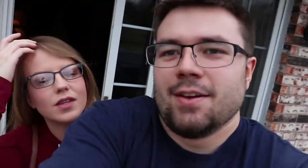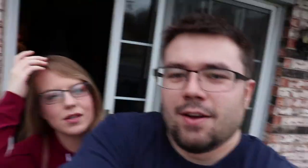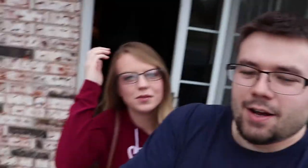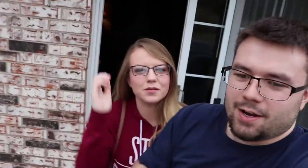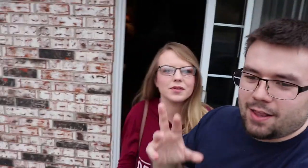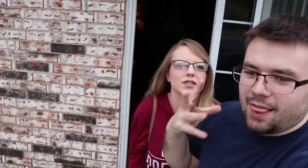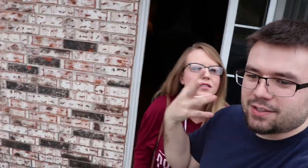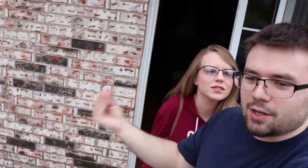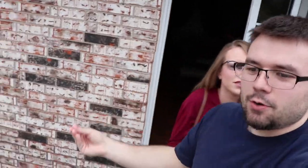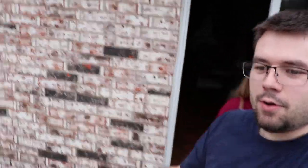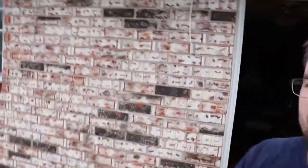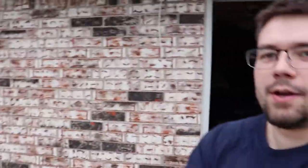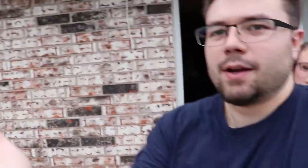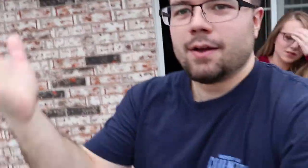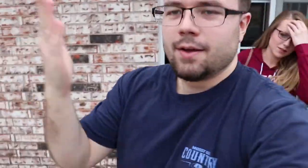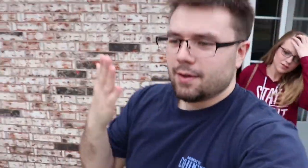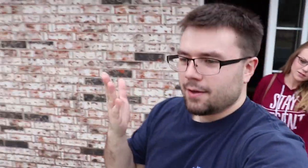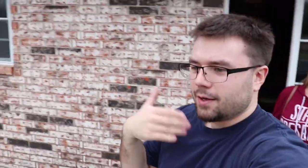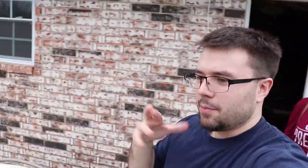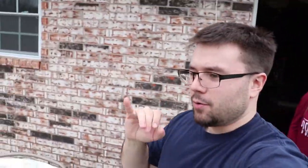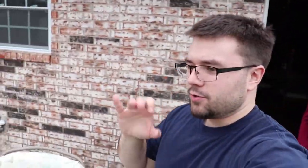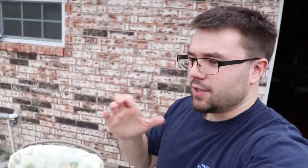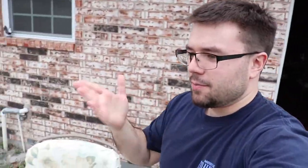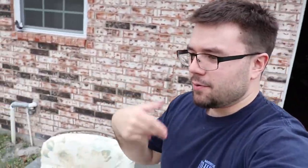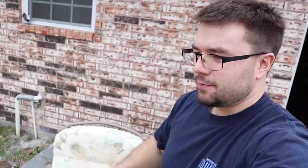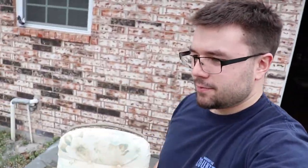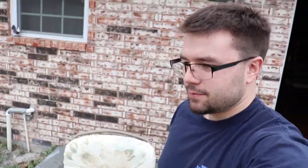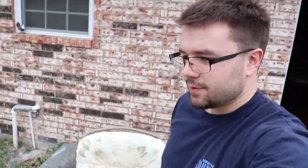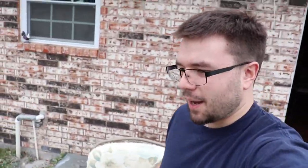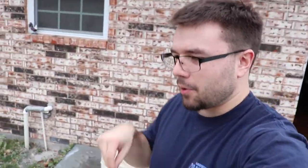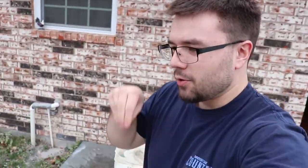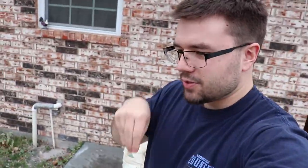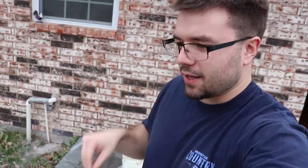All right, let's go Come on Rosie. Come on time to go inside